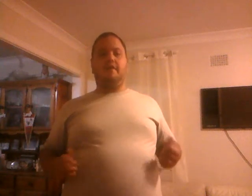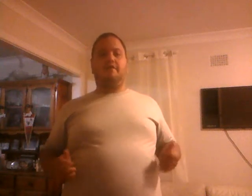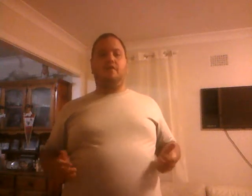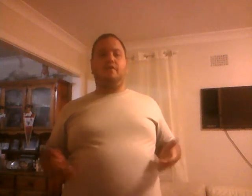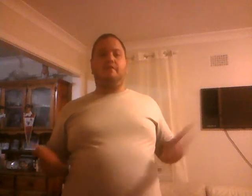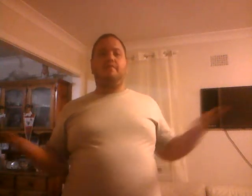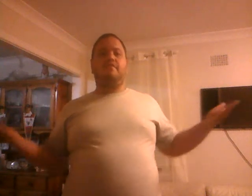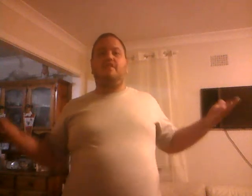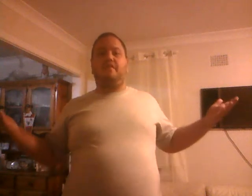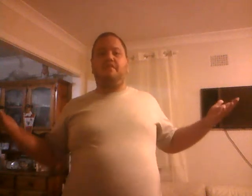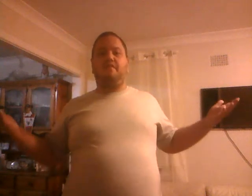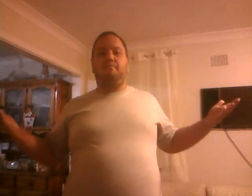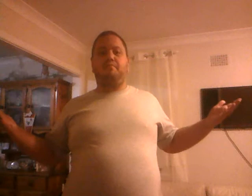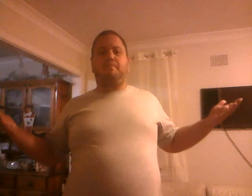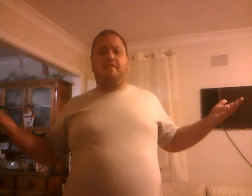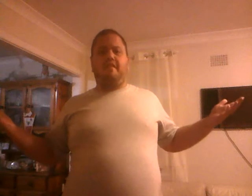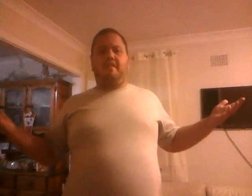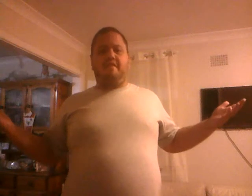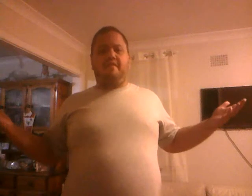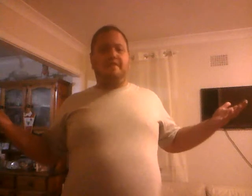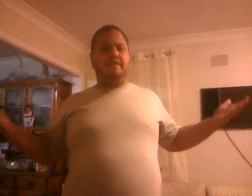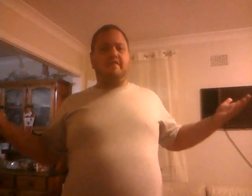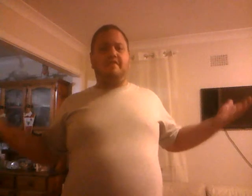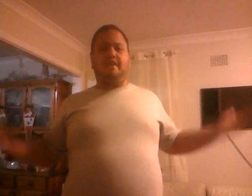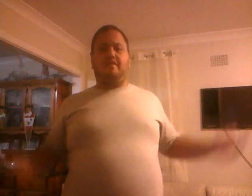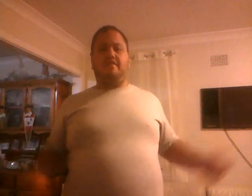bars for, for, for, frivolous things.